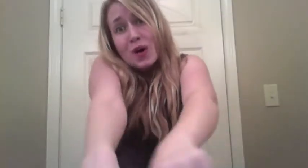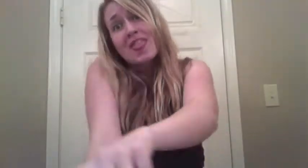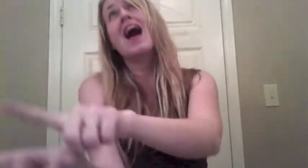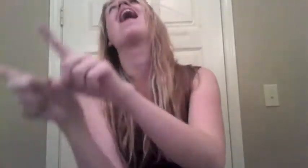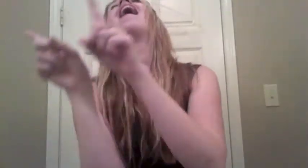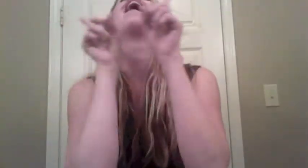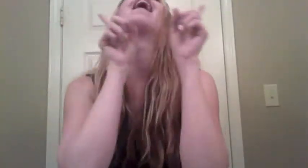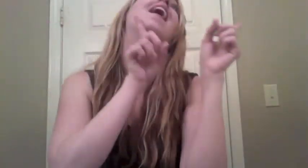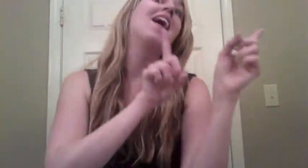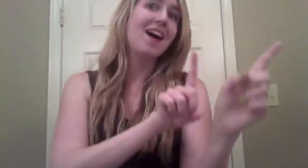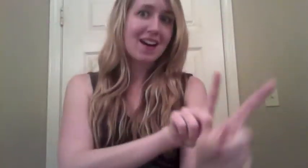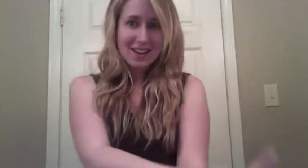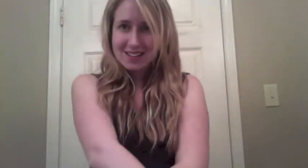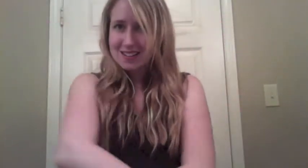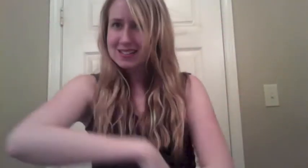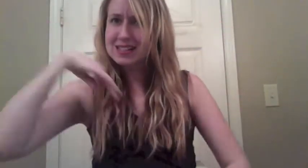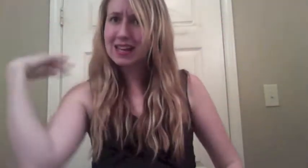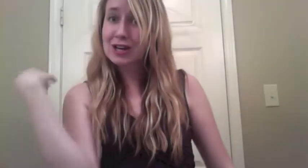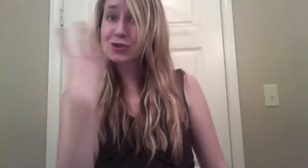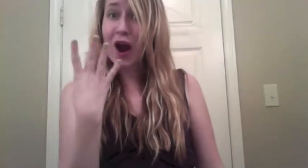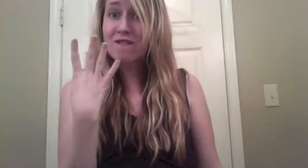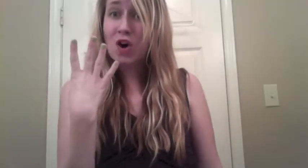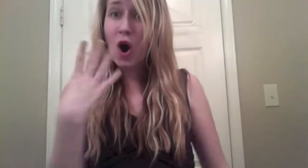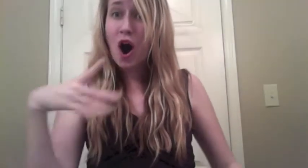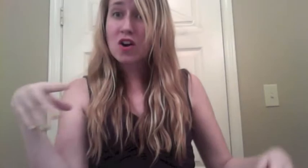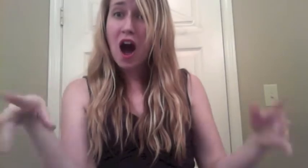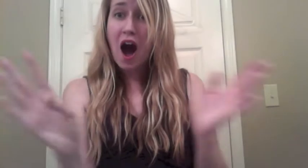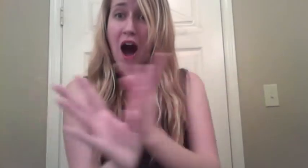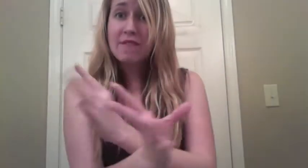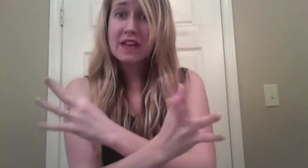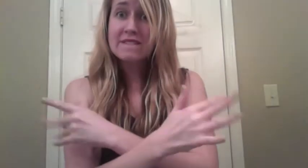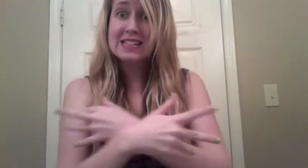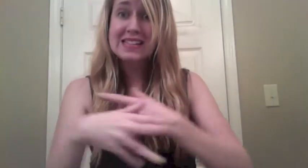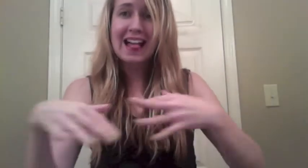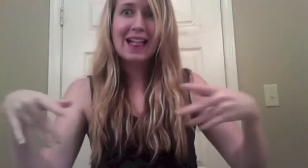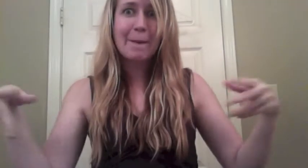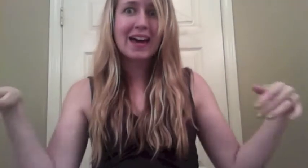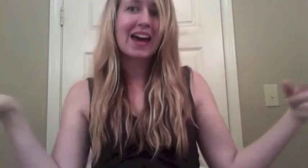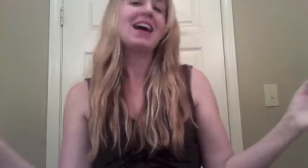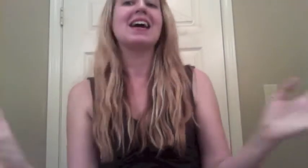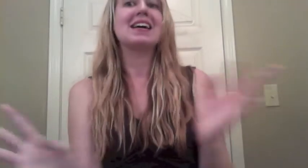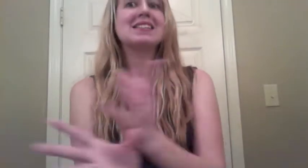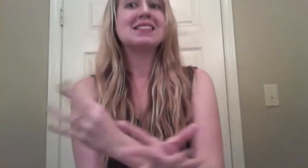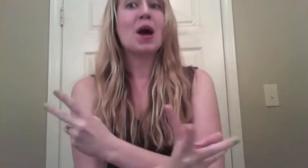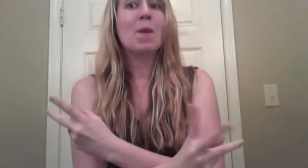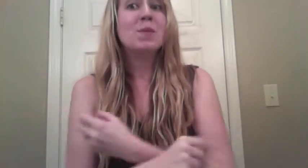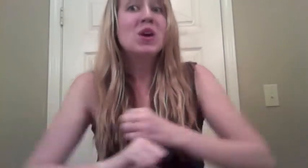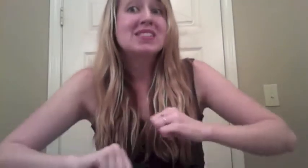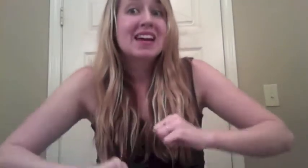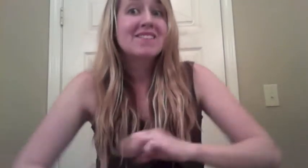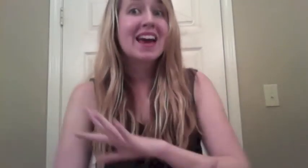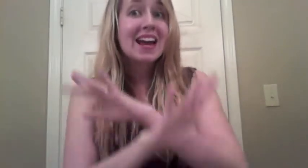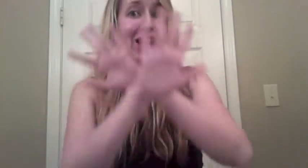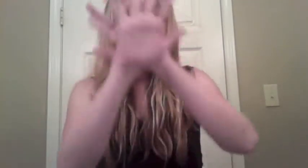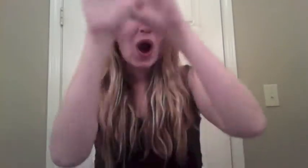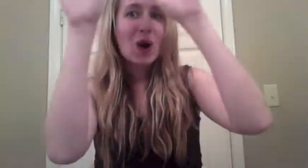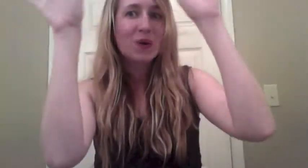that! You see, it's from all around the Fizzy Limbics, music videos